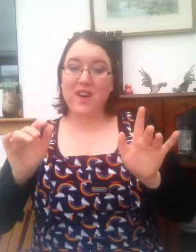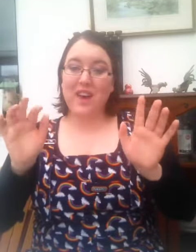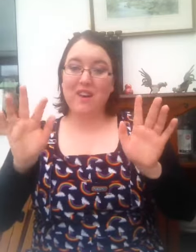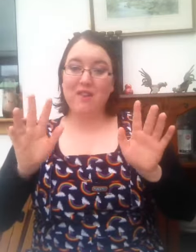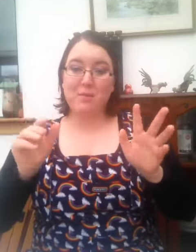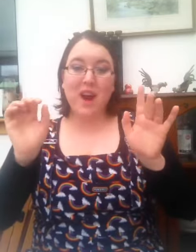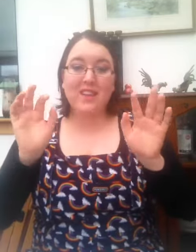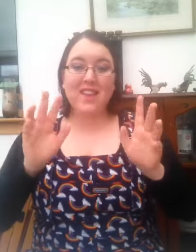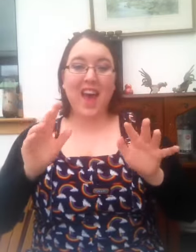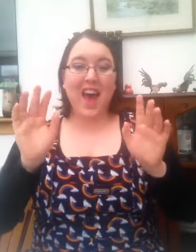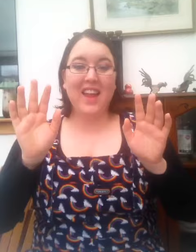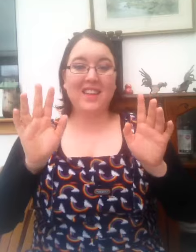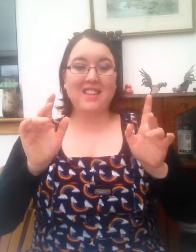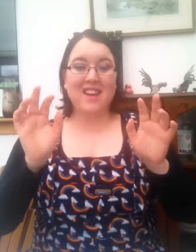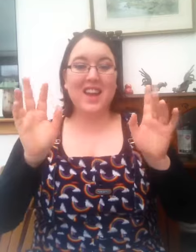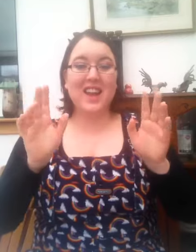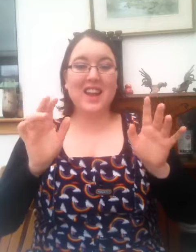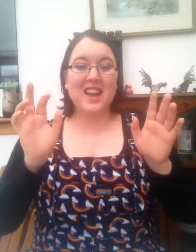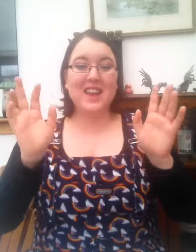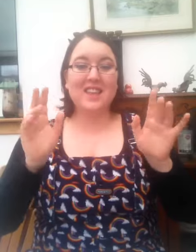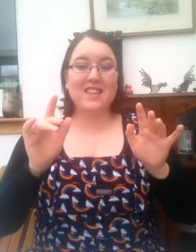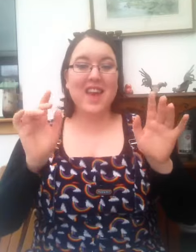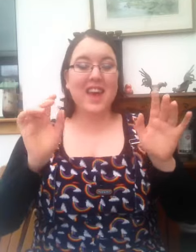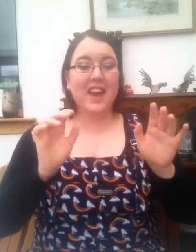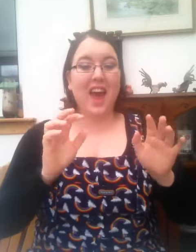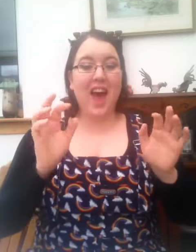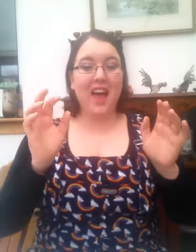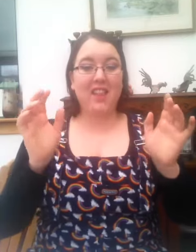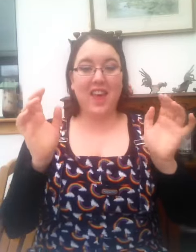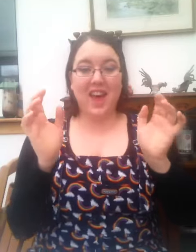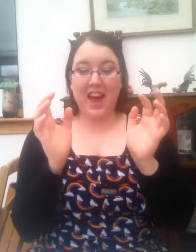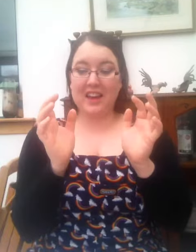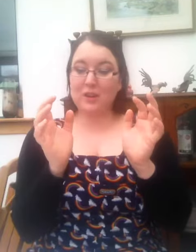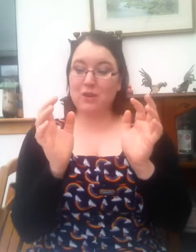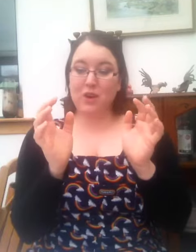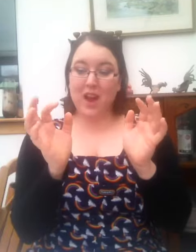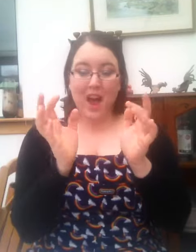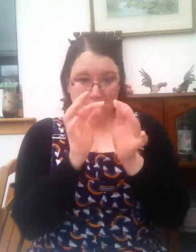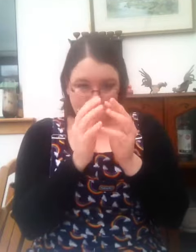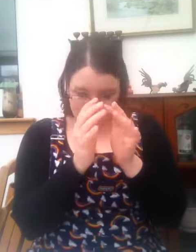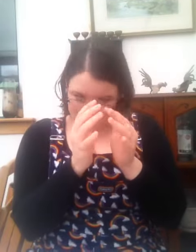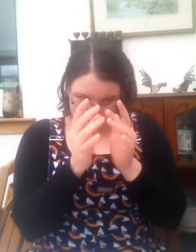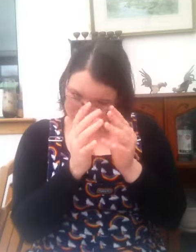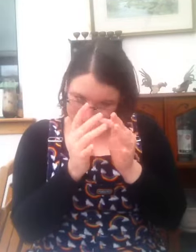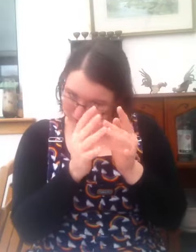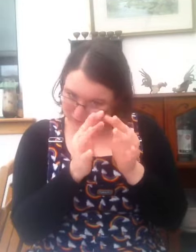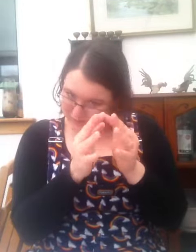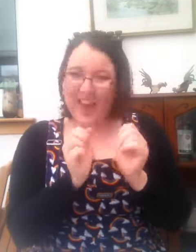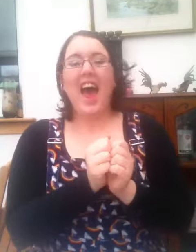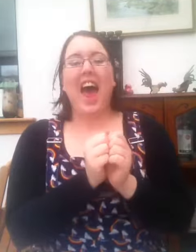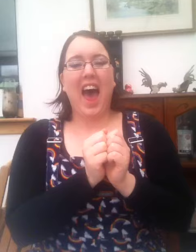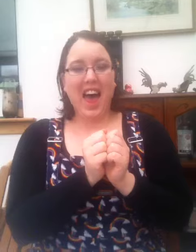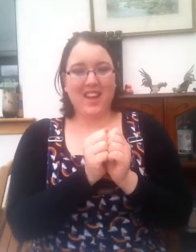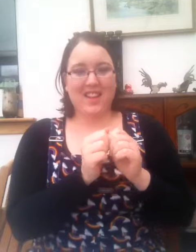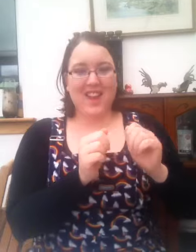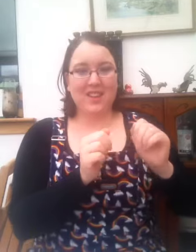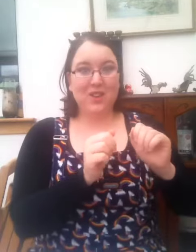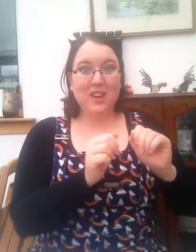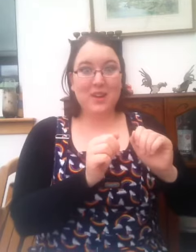very bright and sunny day and they had a little talk and they took a little